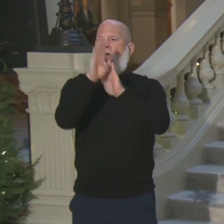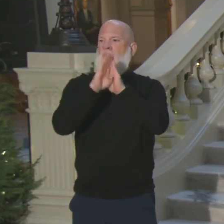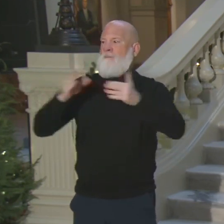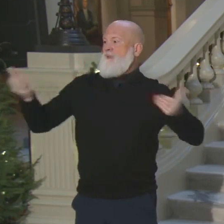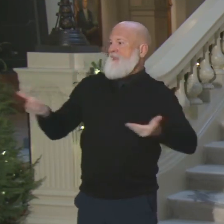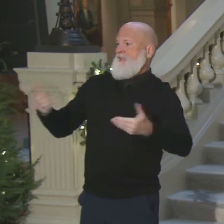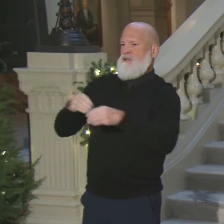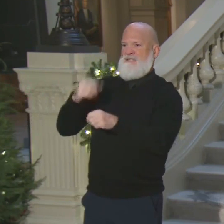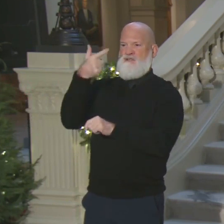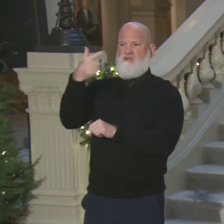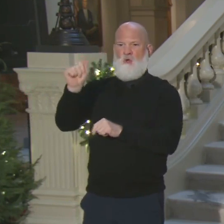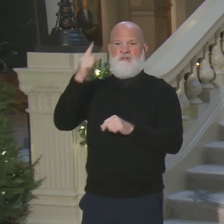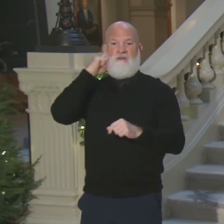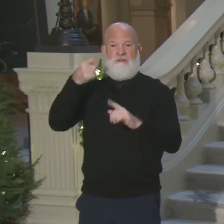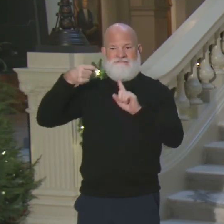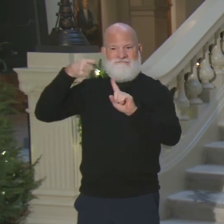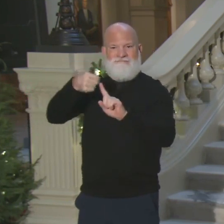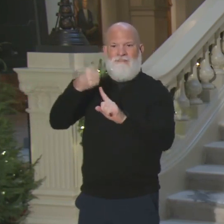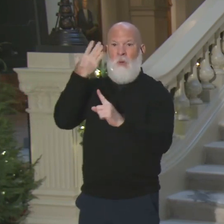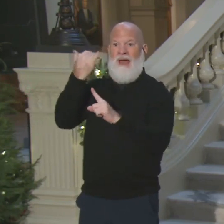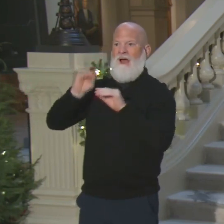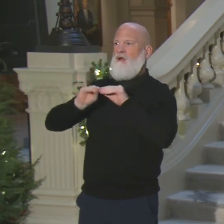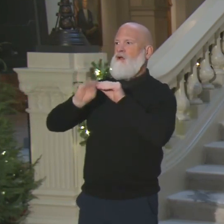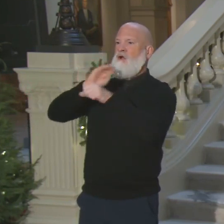more good-paying Georgians to our state.